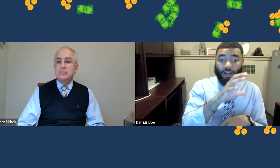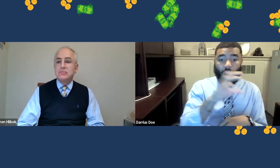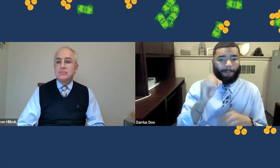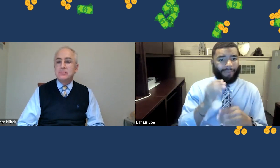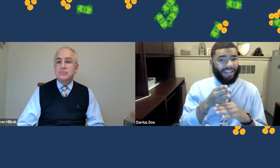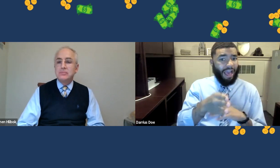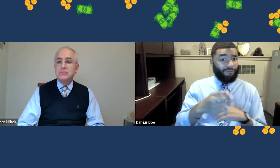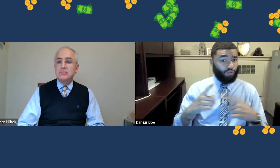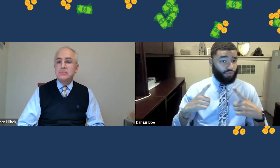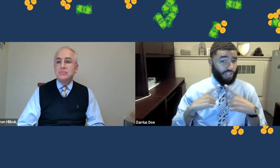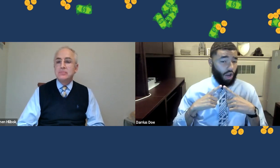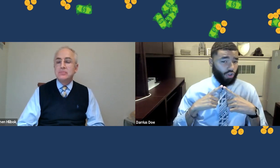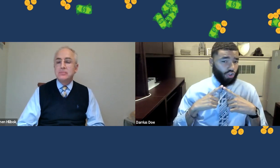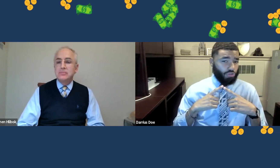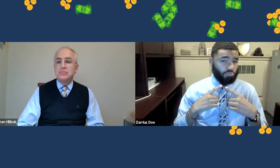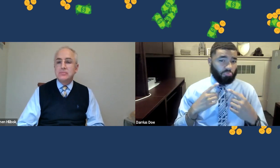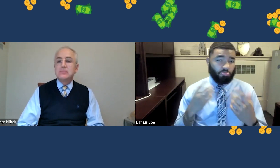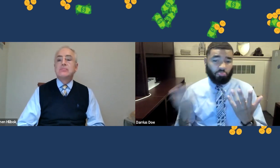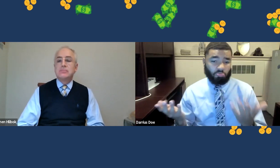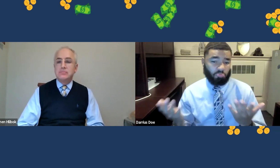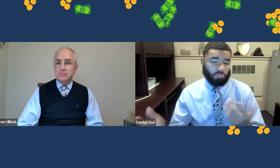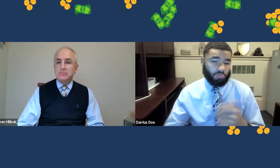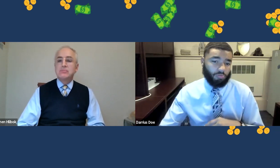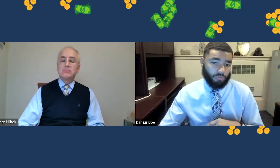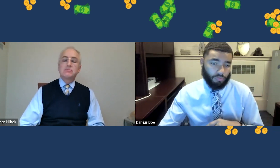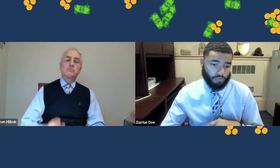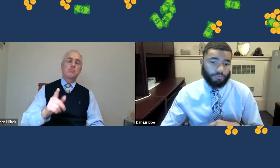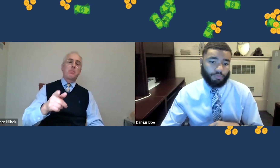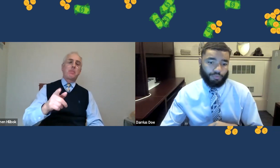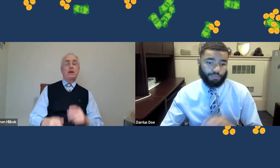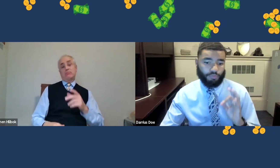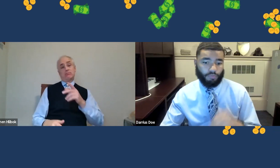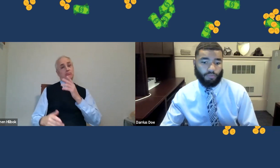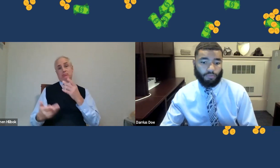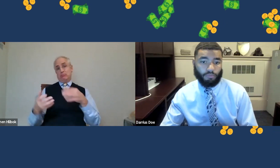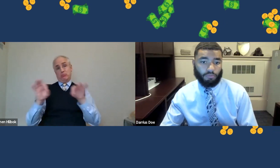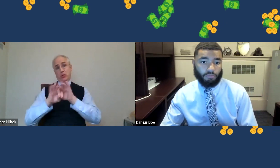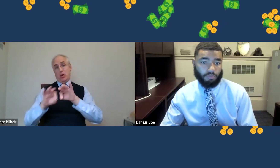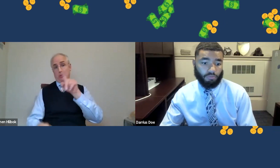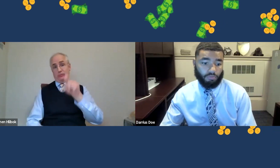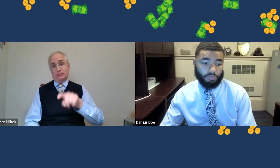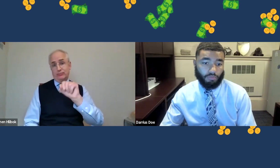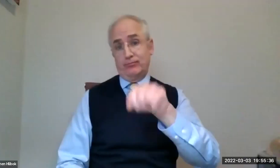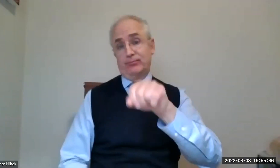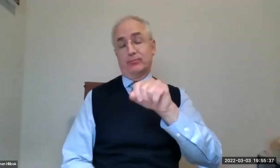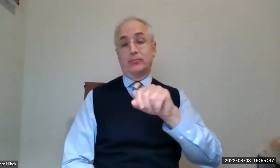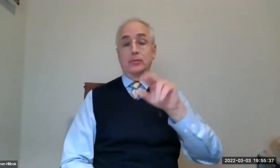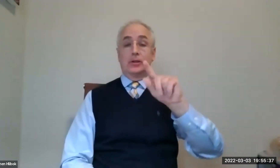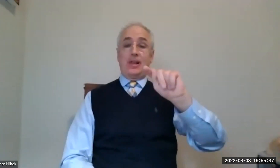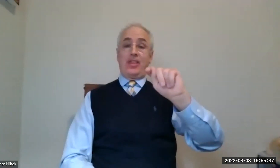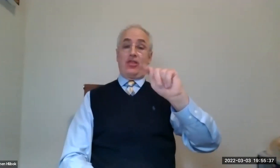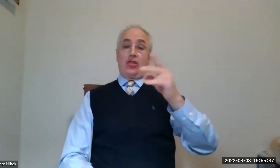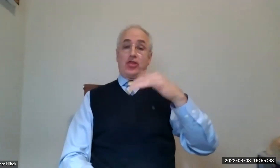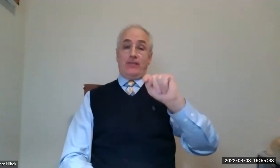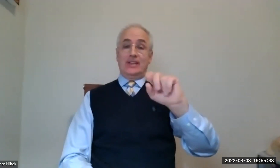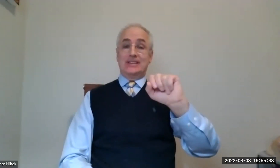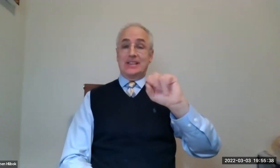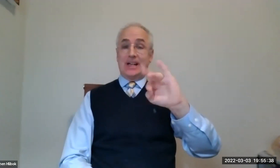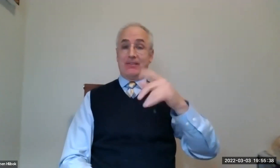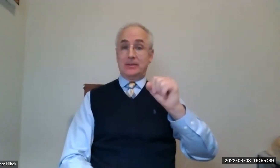your TSP to a private company after retirement and what your thoughts are there? Oh, that is a very important question.